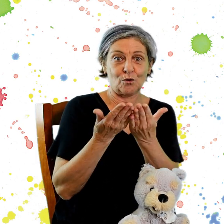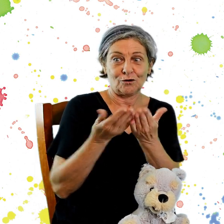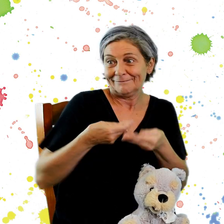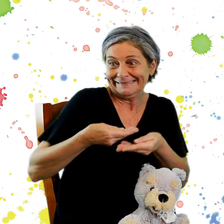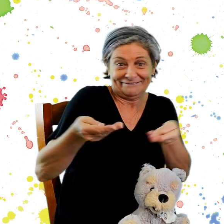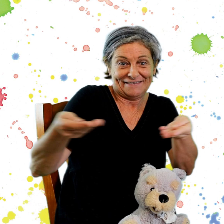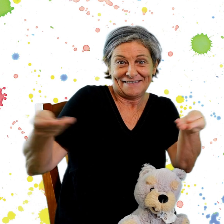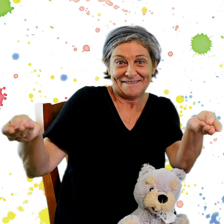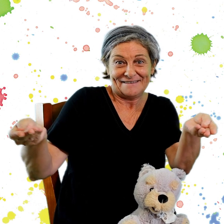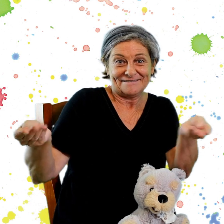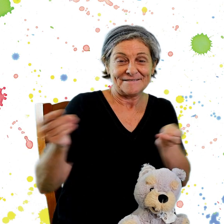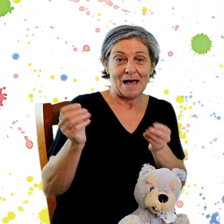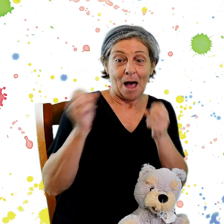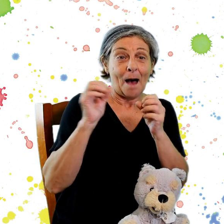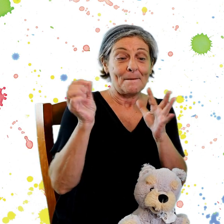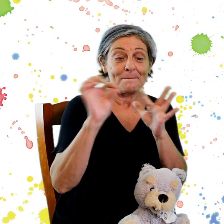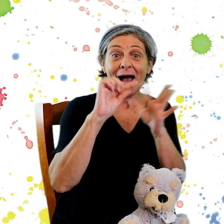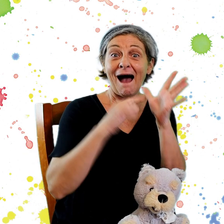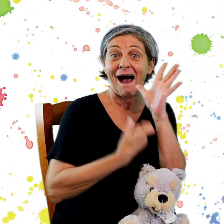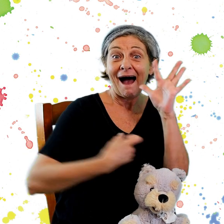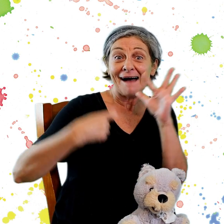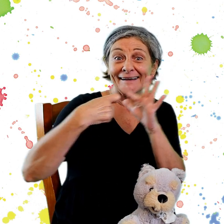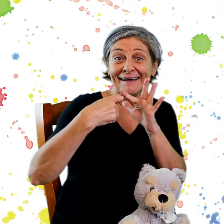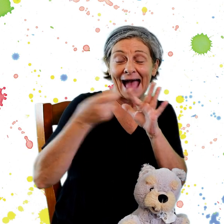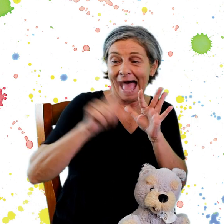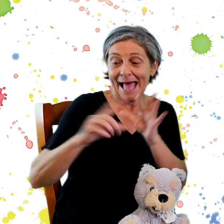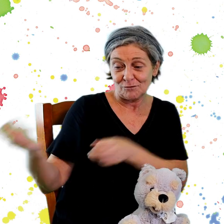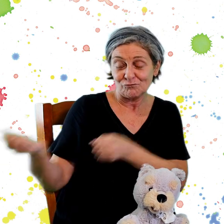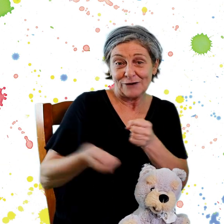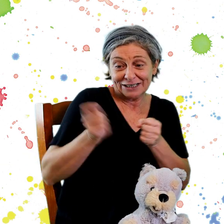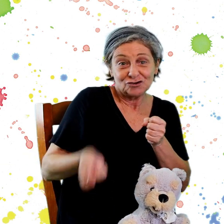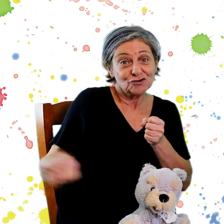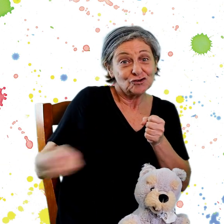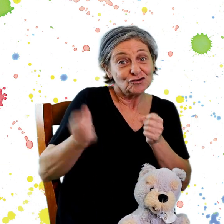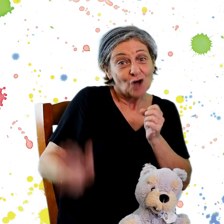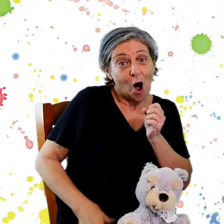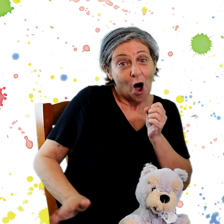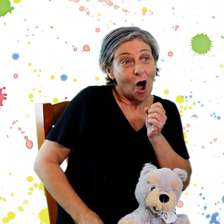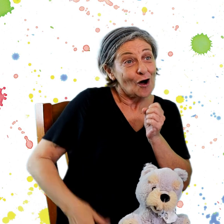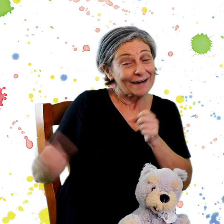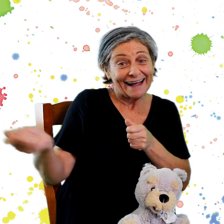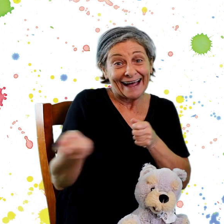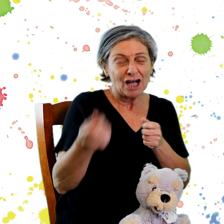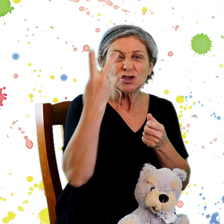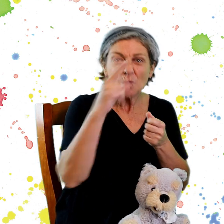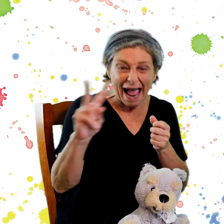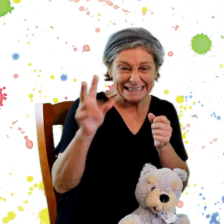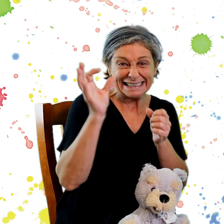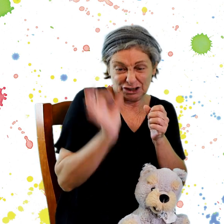everybody could bring their dogs along while I read No Baths Week. So we had about 20 dogs all at this